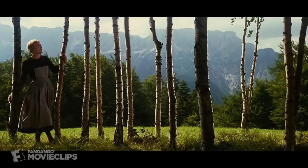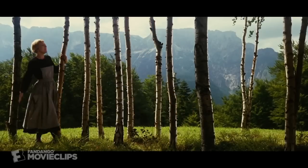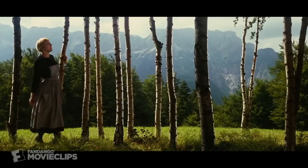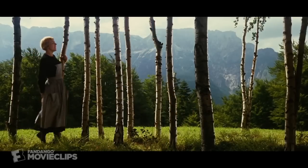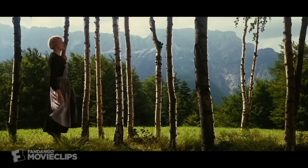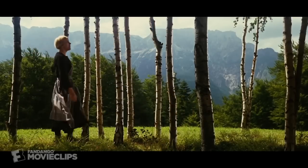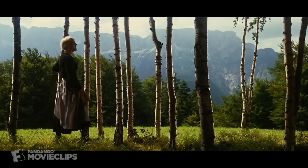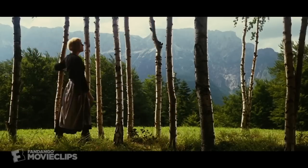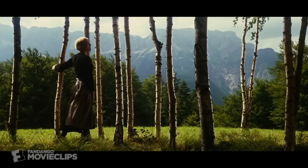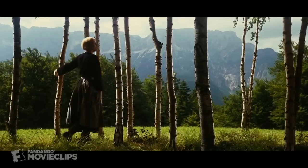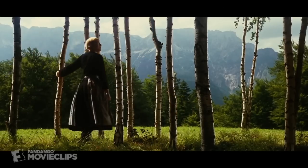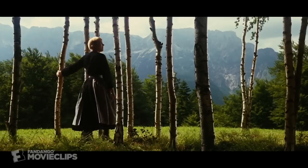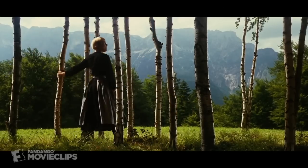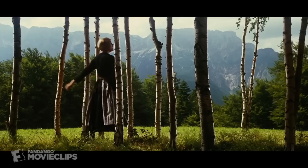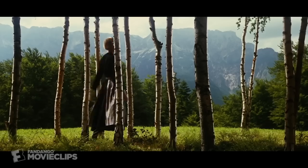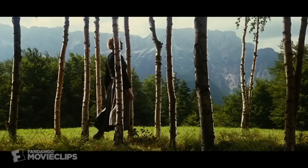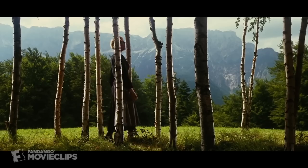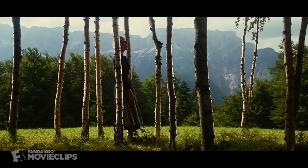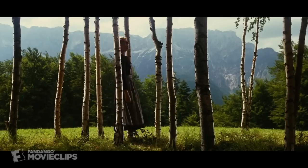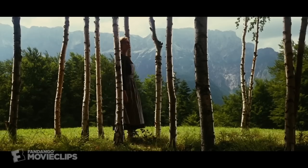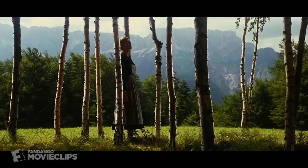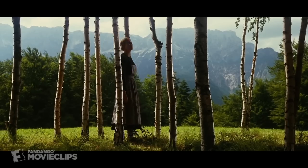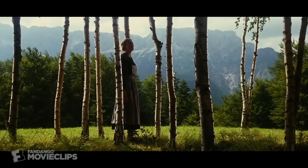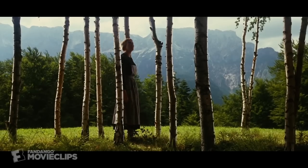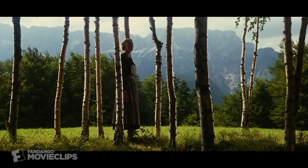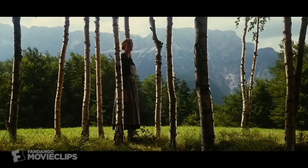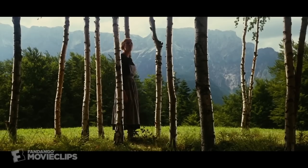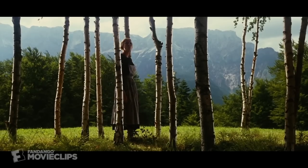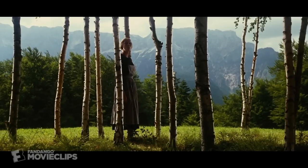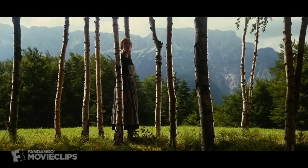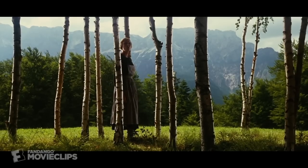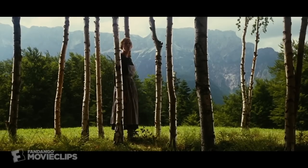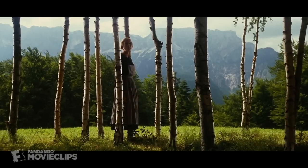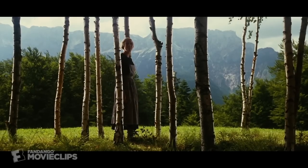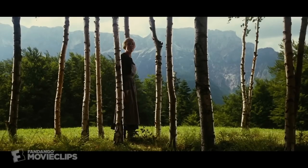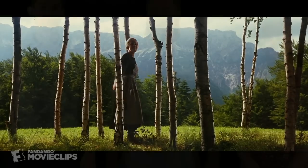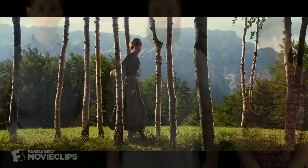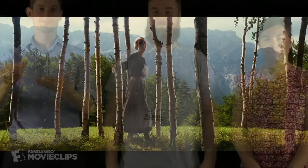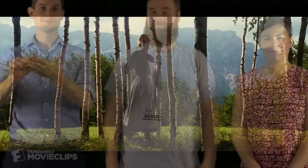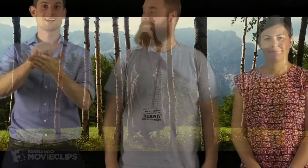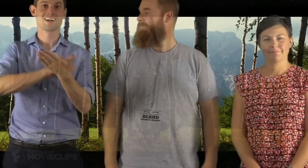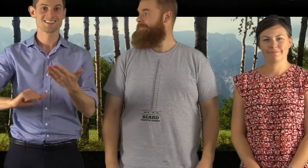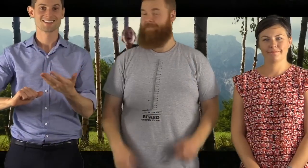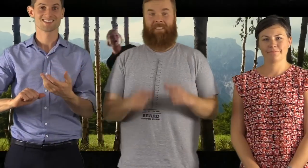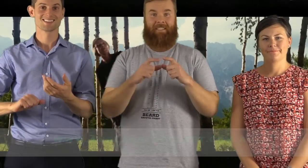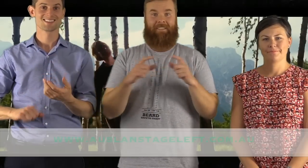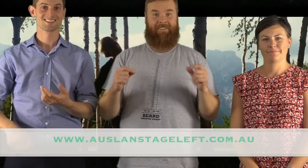It's the wings of the birds That rise from the lake to the trees My heart wants to